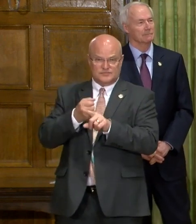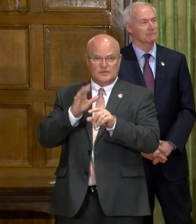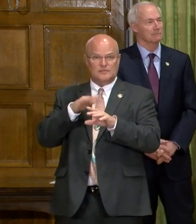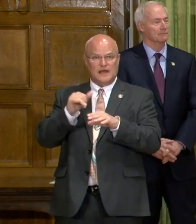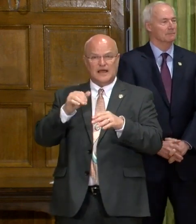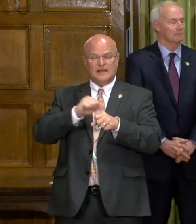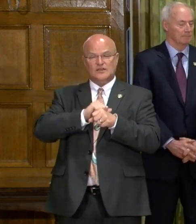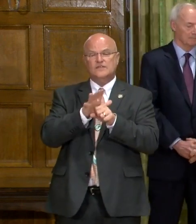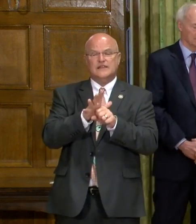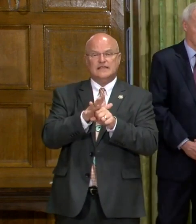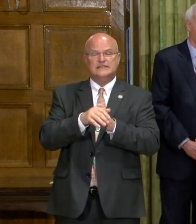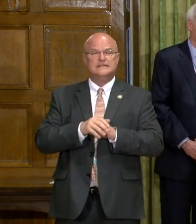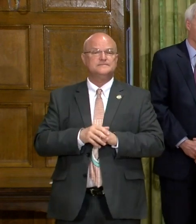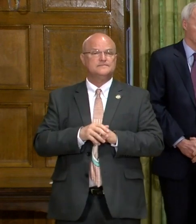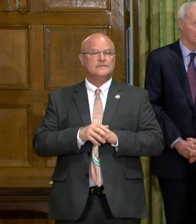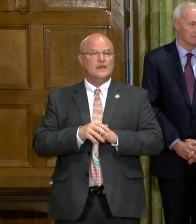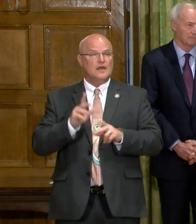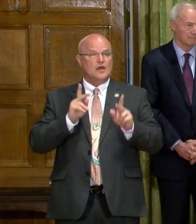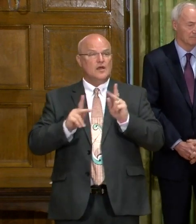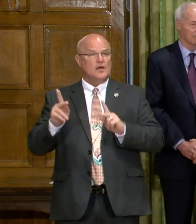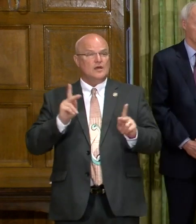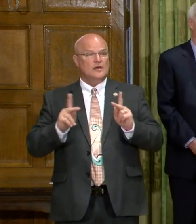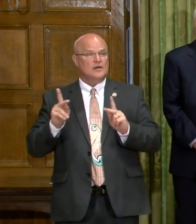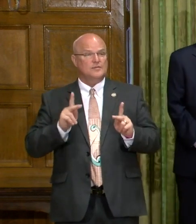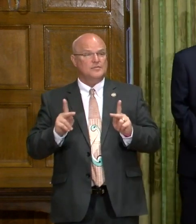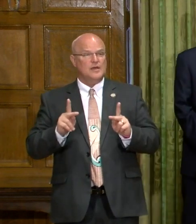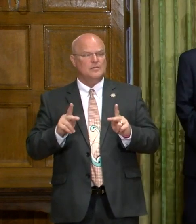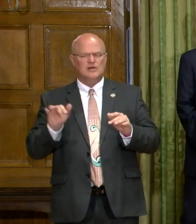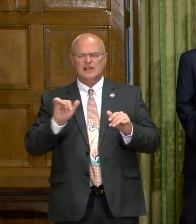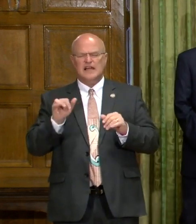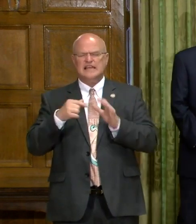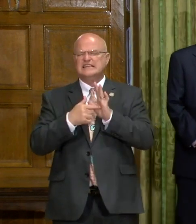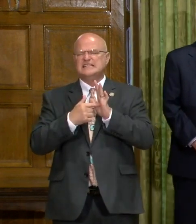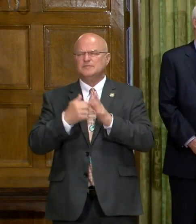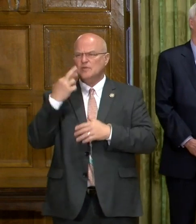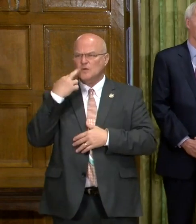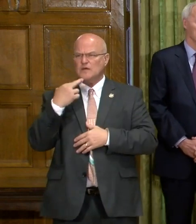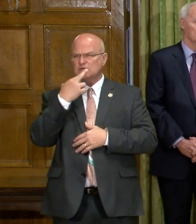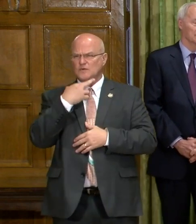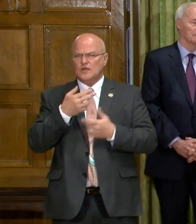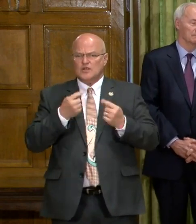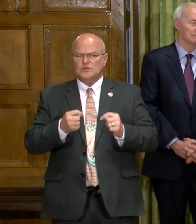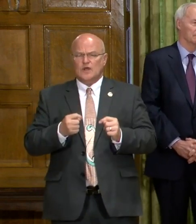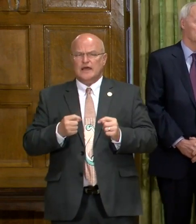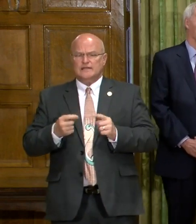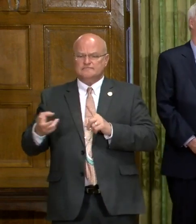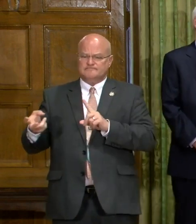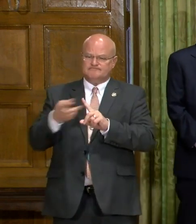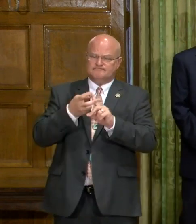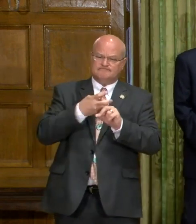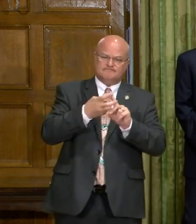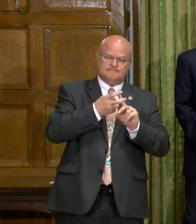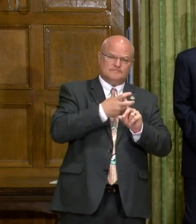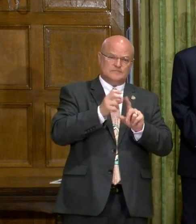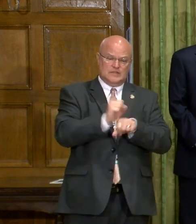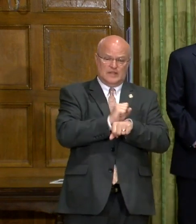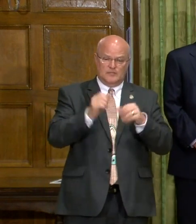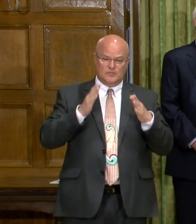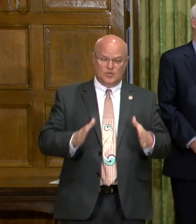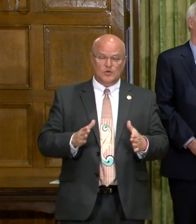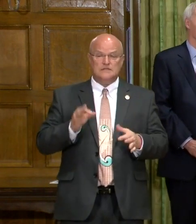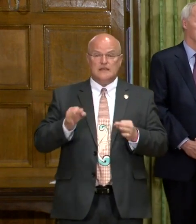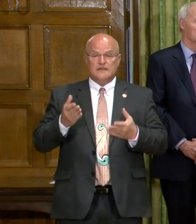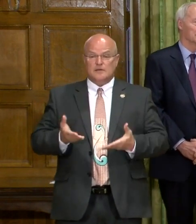pandemic. For those who are eligible, you mentioned in like a restaurant who are trying to get their employees back. If they have been